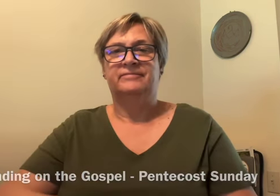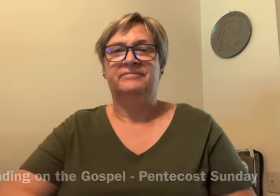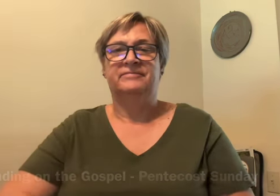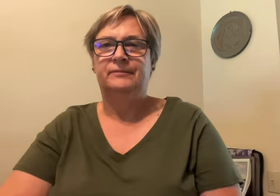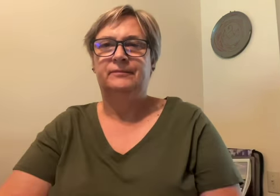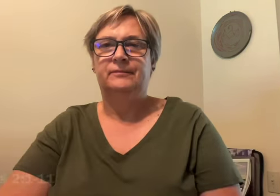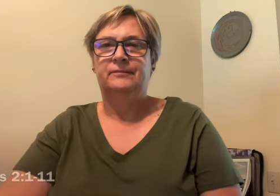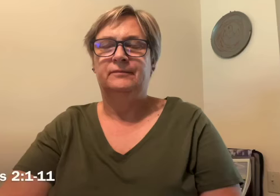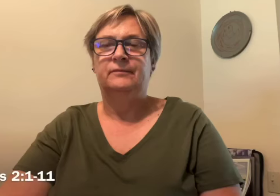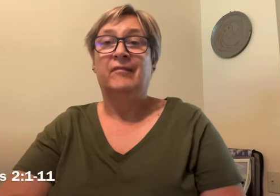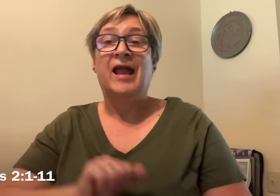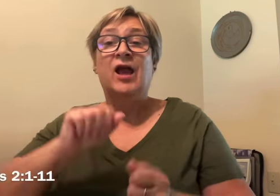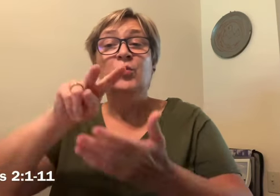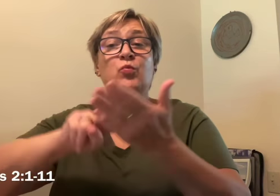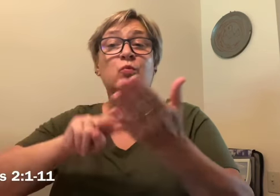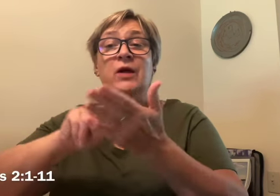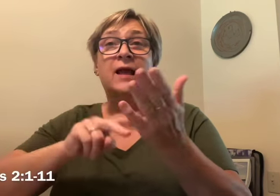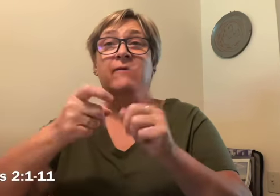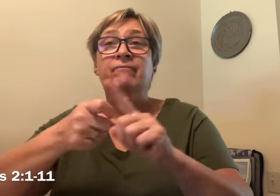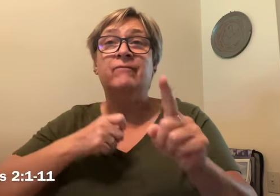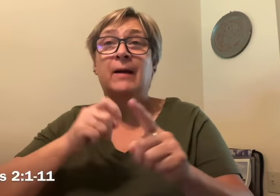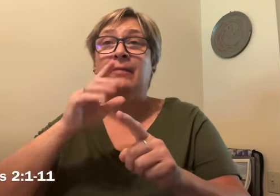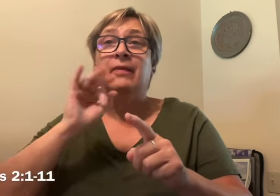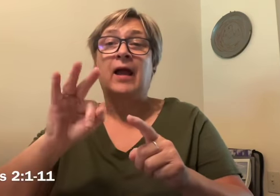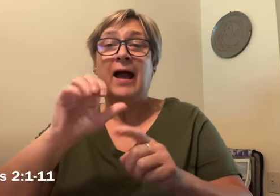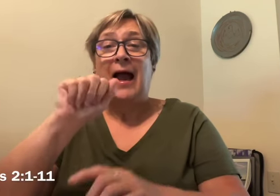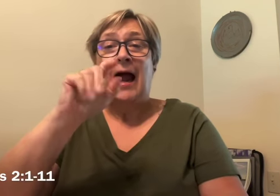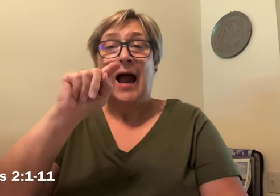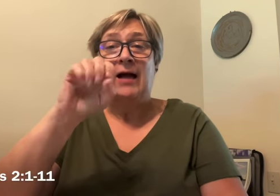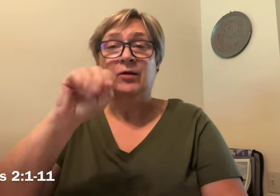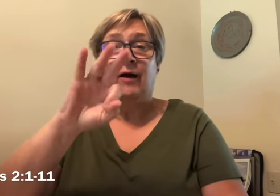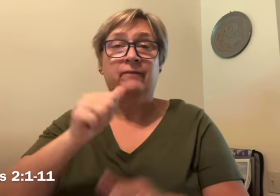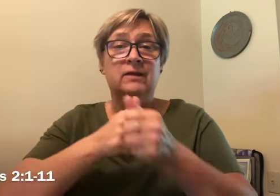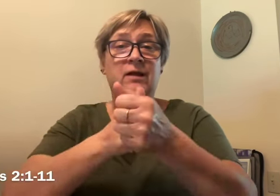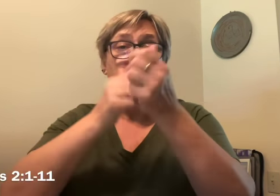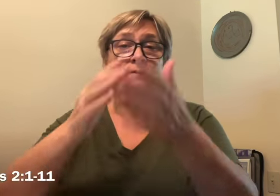a reading from the Acts of the Apostles